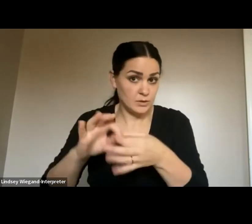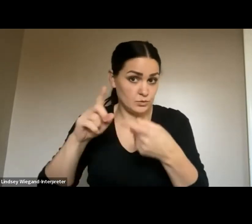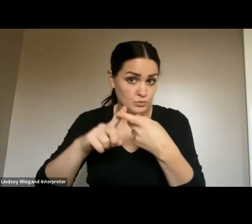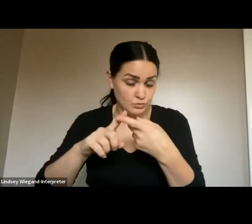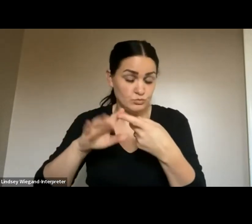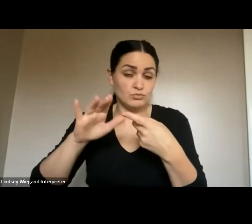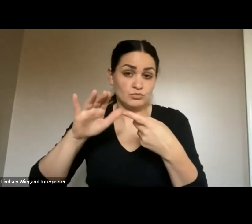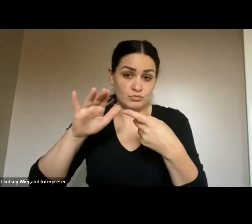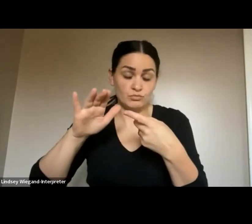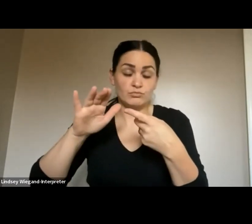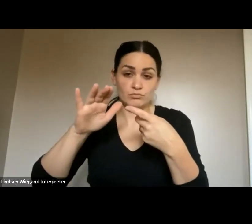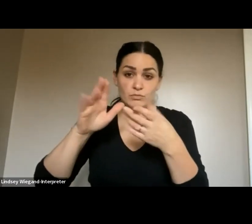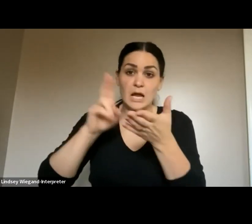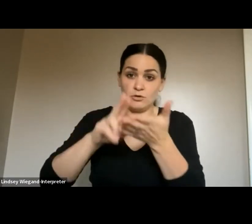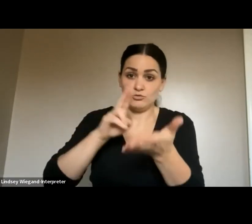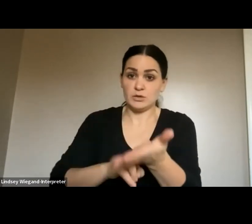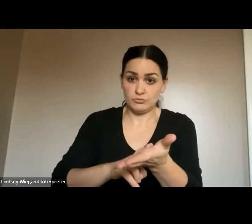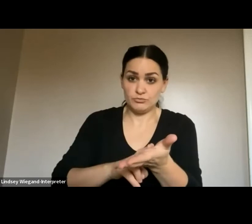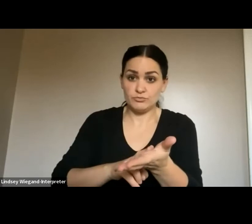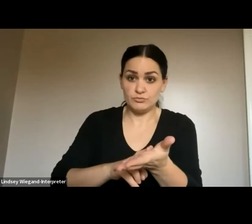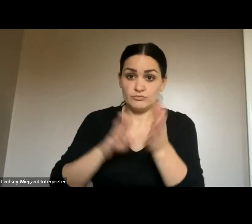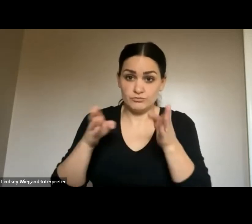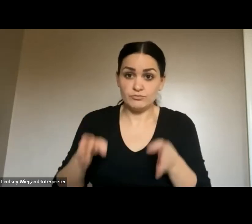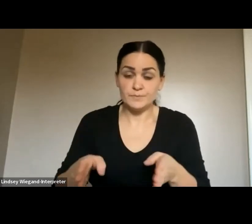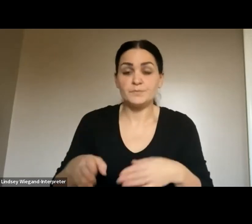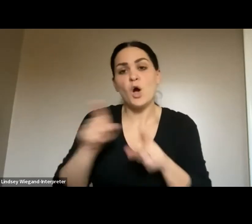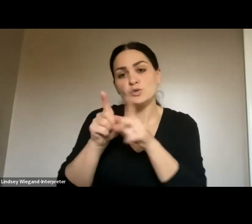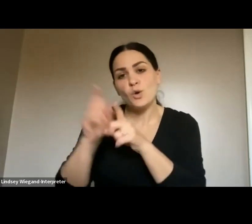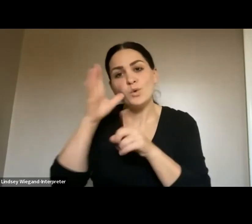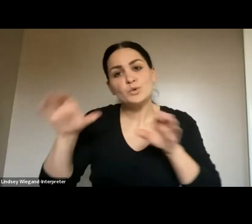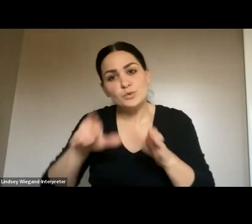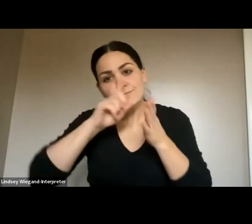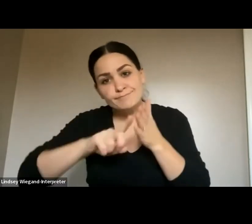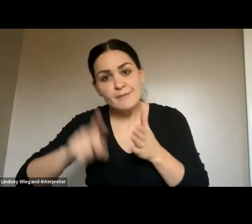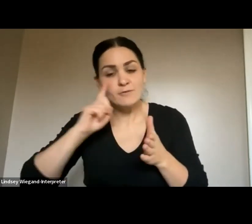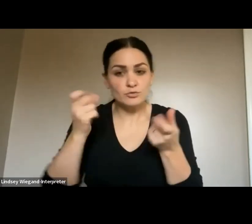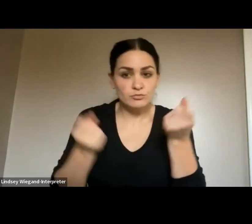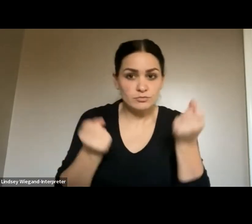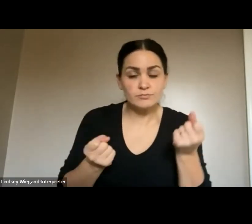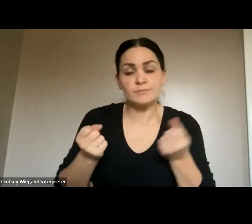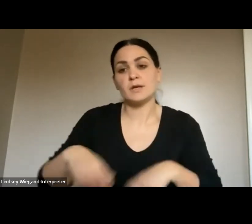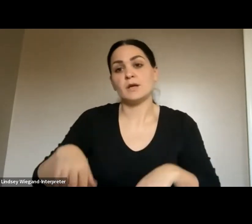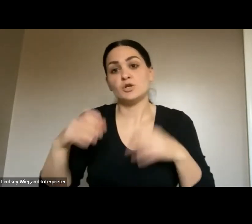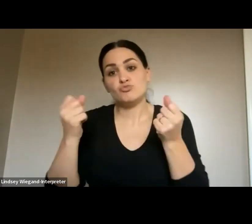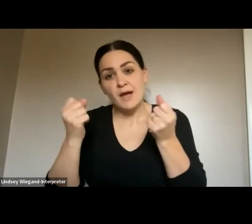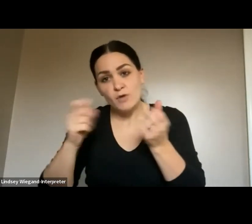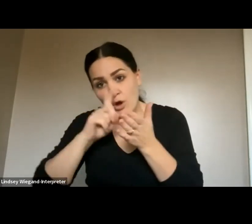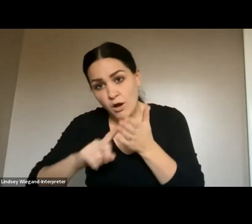And that person will also be doing vehicle inspections, driver file audits, and